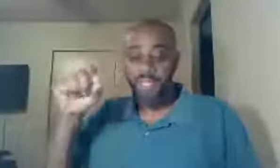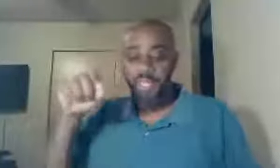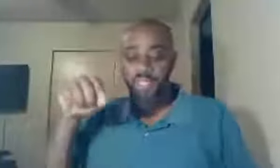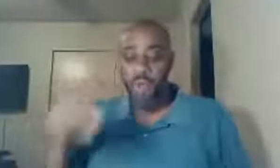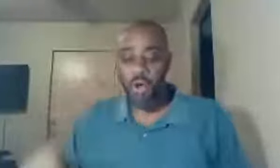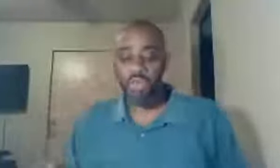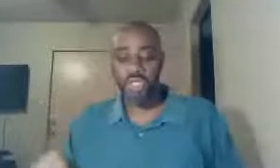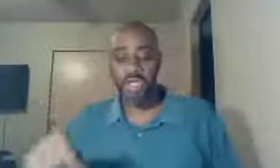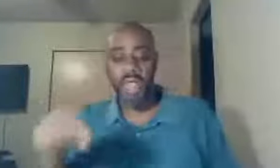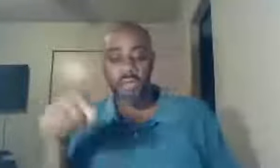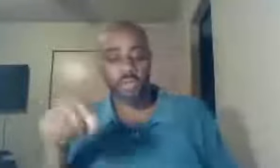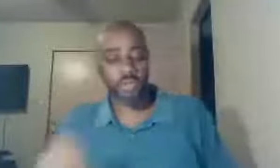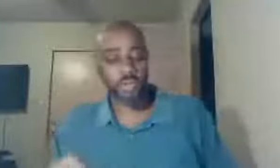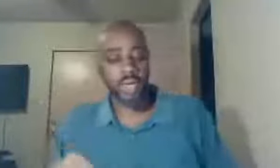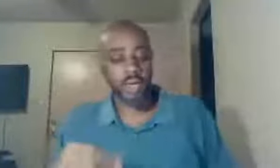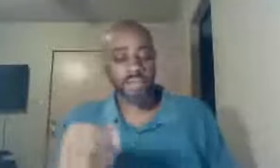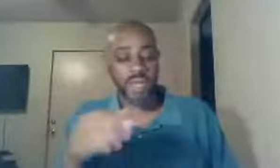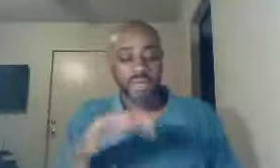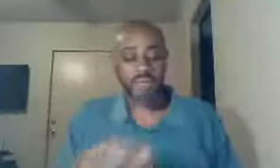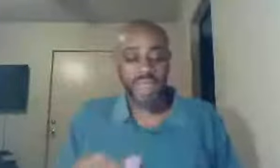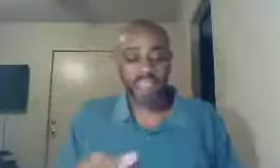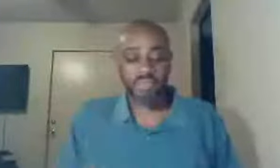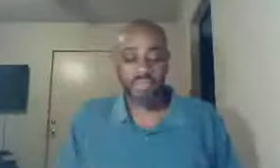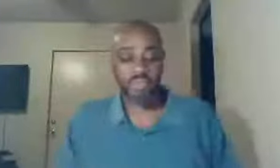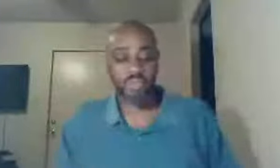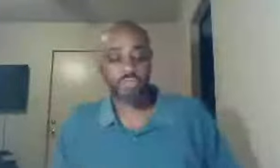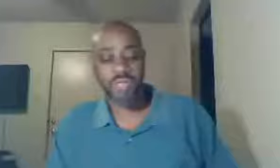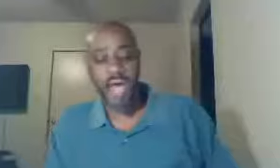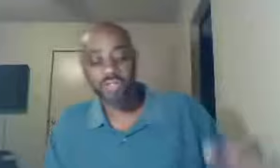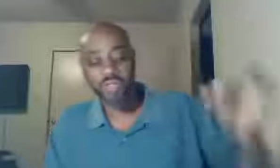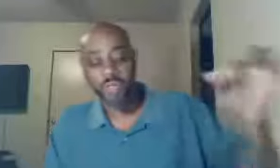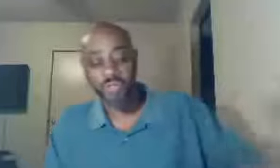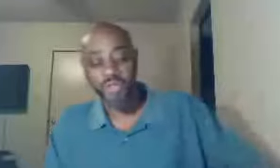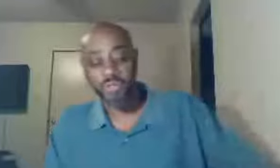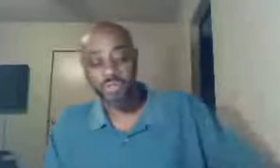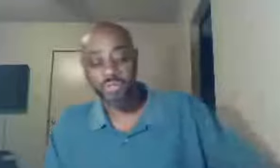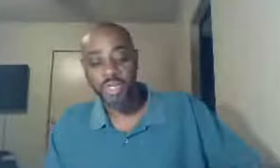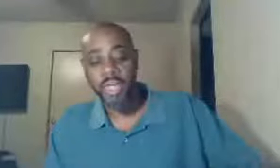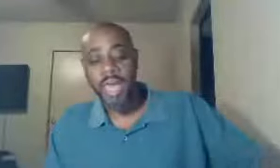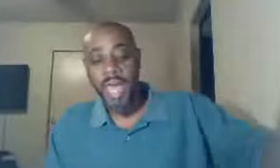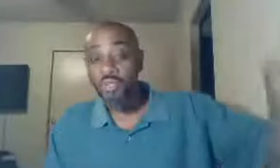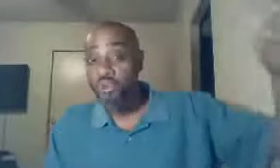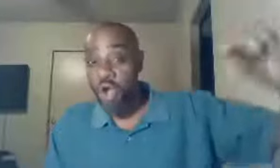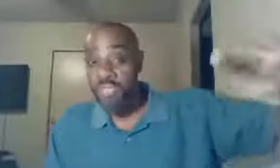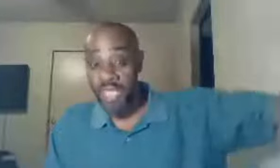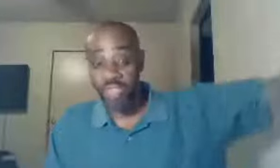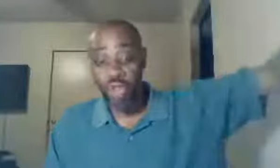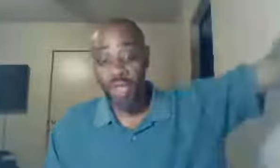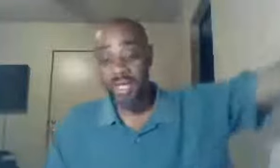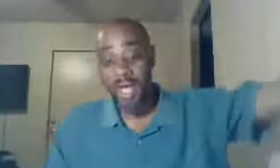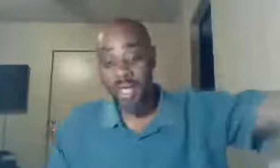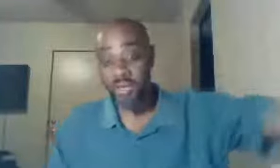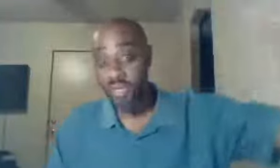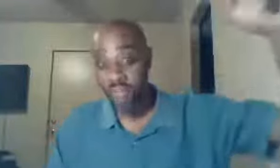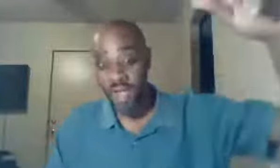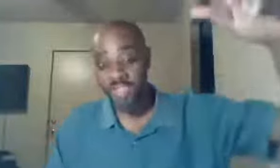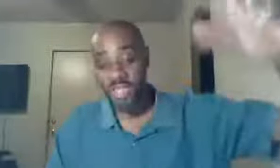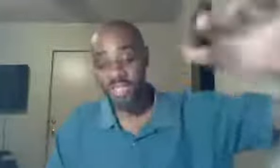exposure, and rebuke, of their divisiveness, use of God's chosen vessels, and draws a stark contrast, watch this,